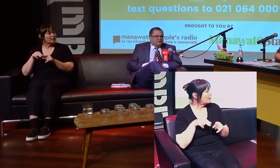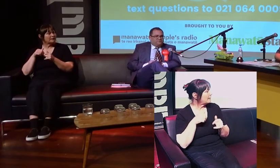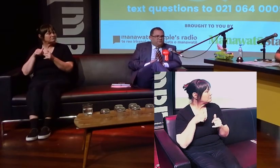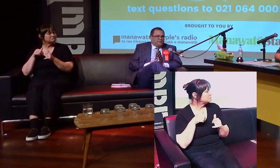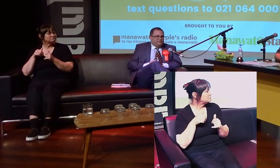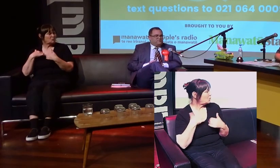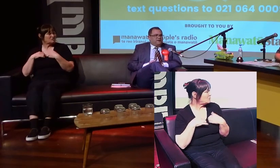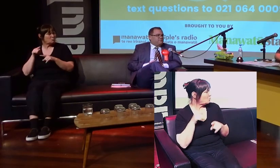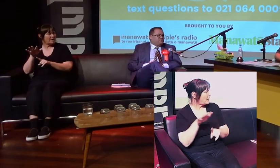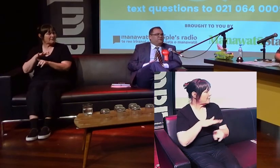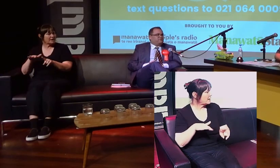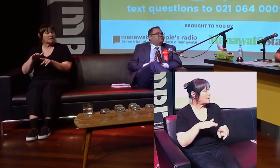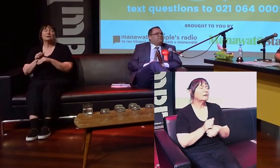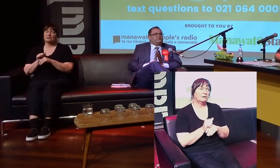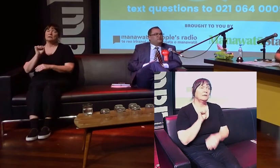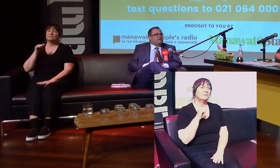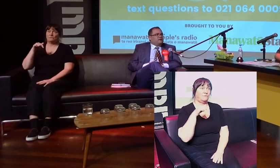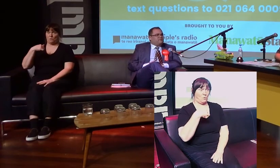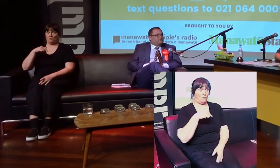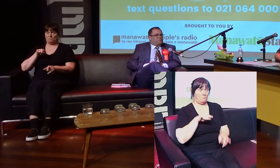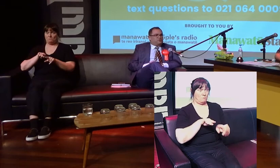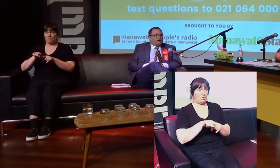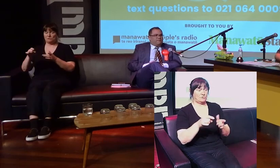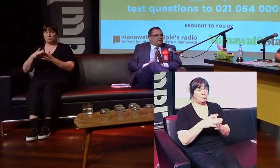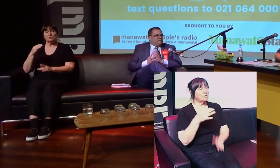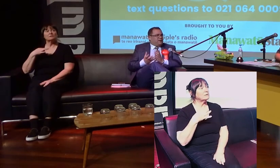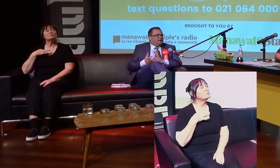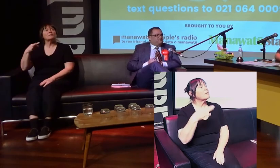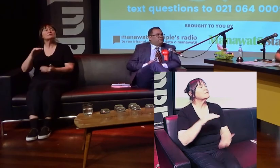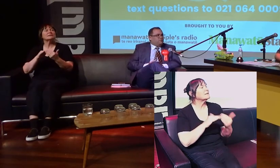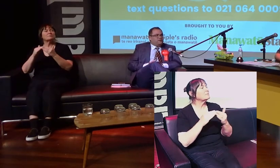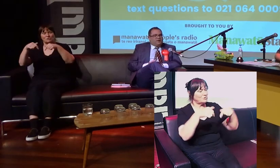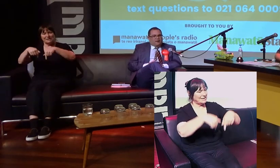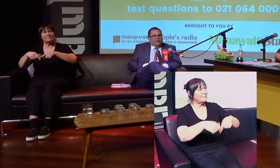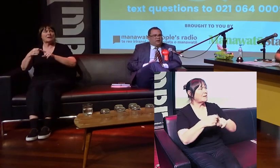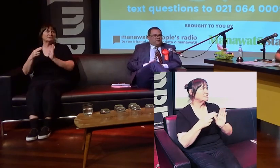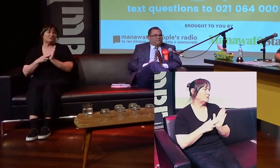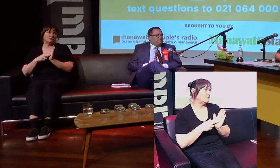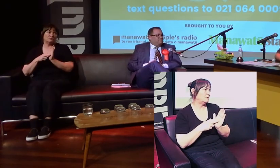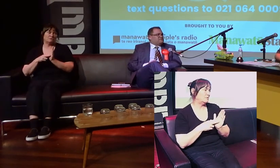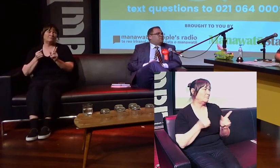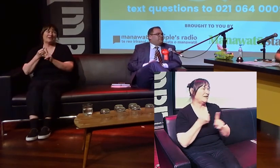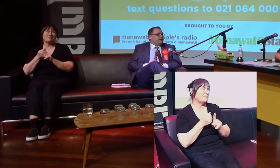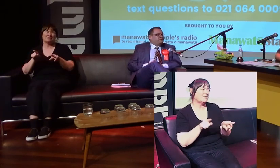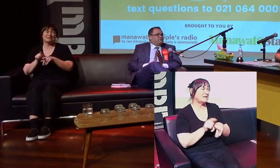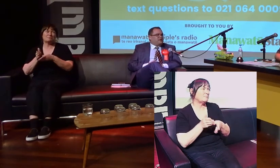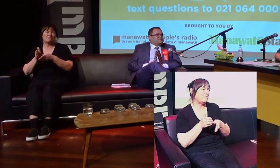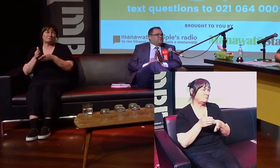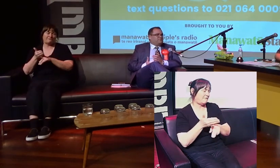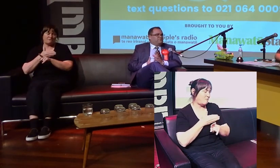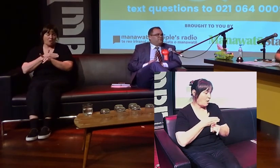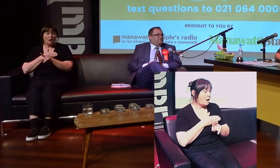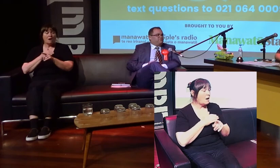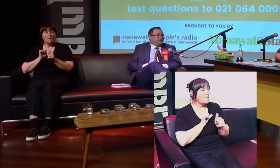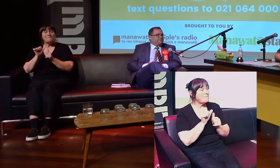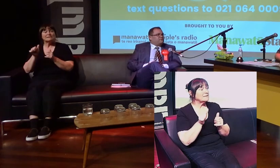fundamentally for me it's about representing this community. That's what I'm campaigning for, and I believe that the best way that I can do that is